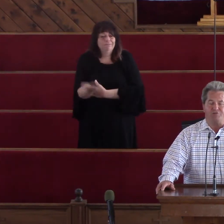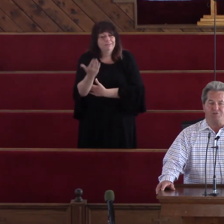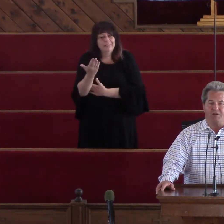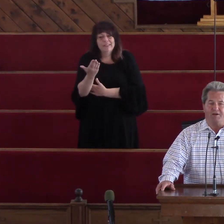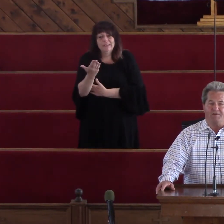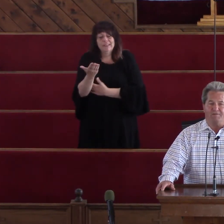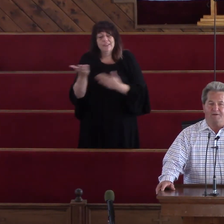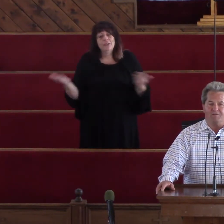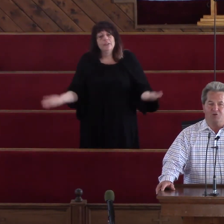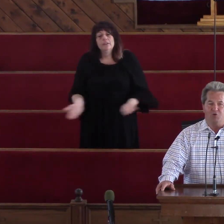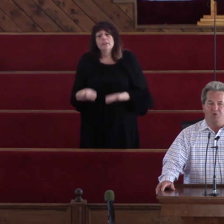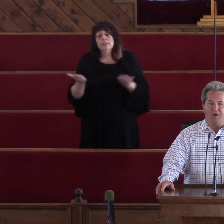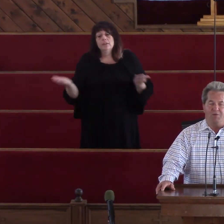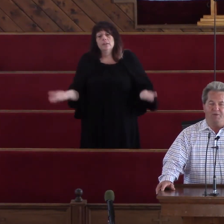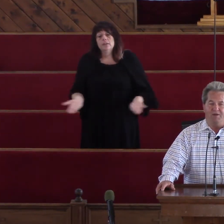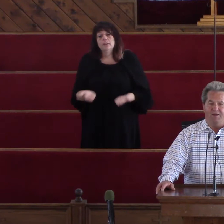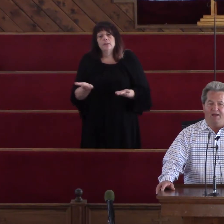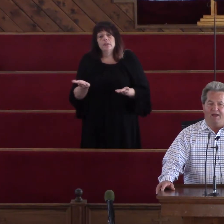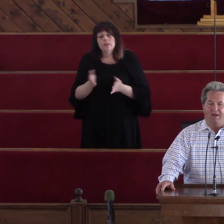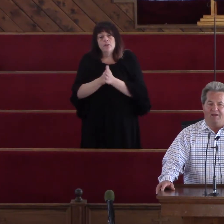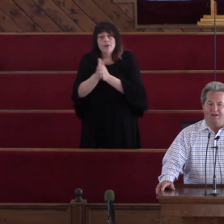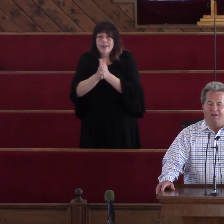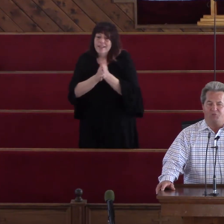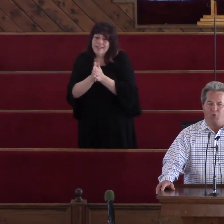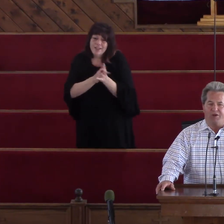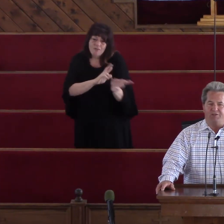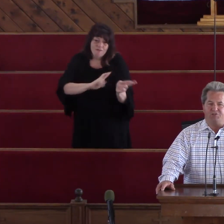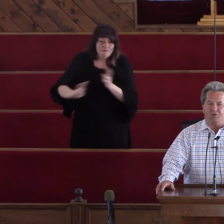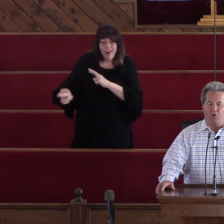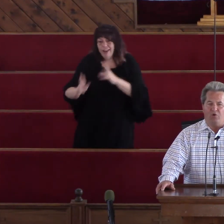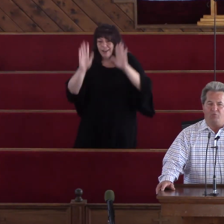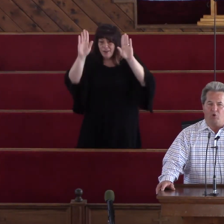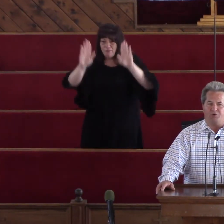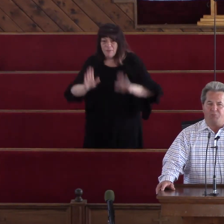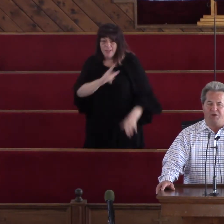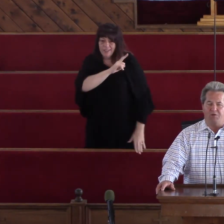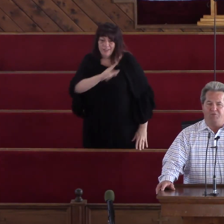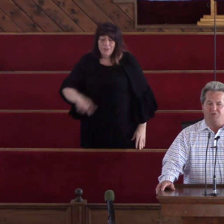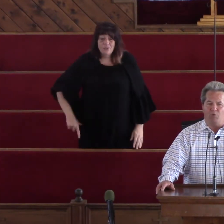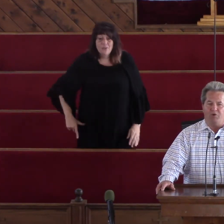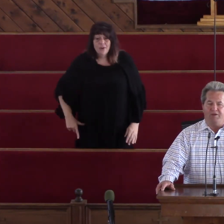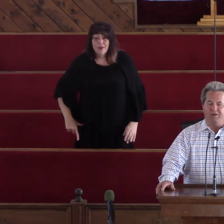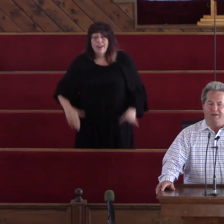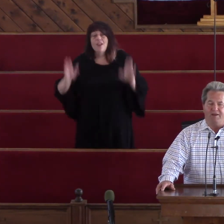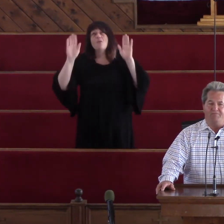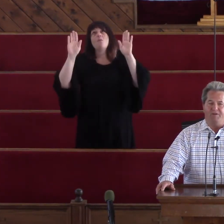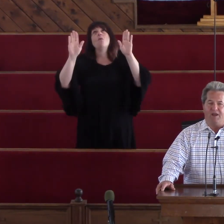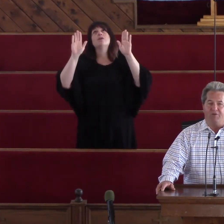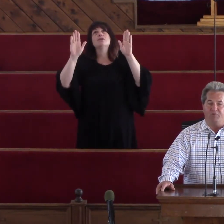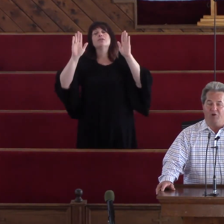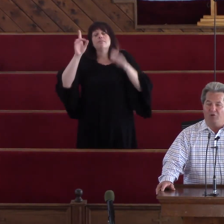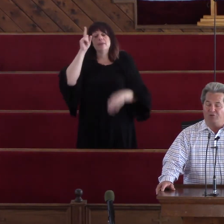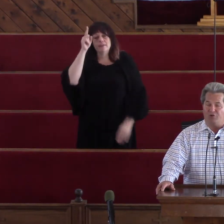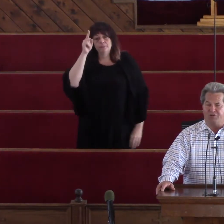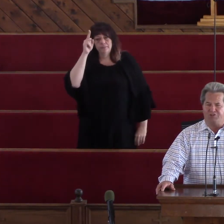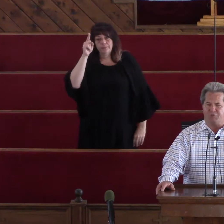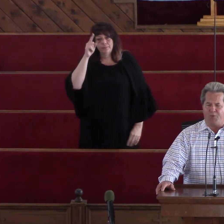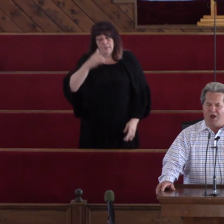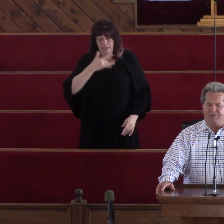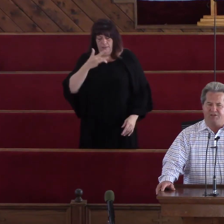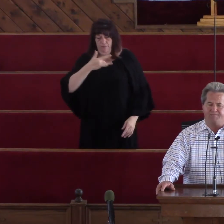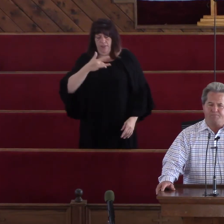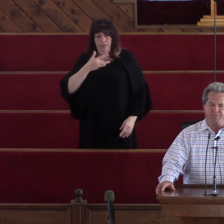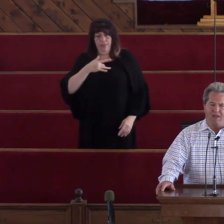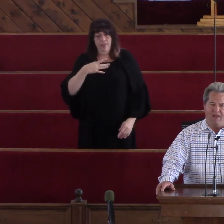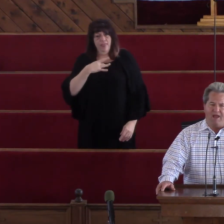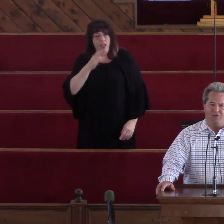praisers Tuned up And let's praise the Lord Worship Him this morning And feel like we've gone to church It's